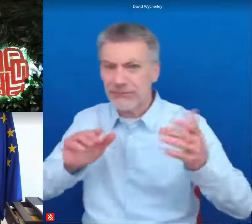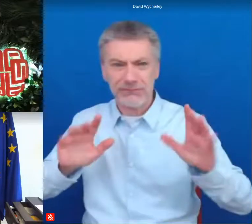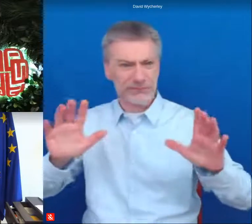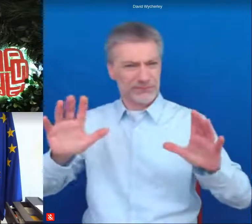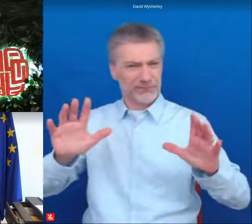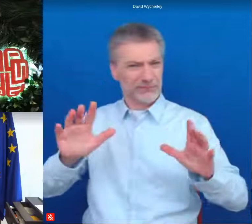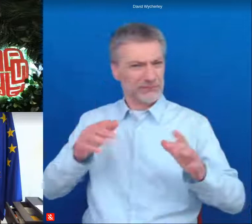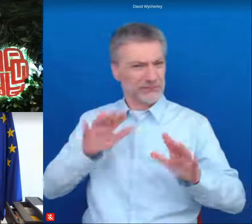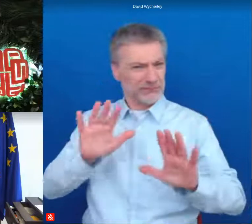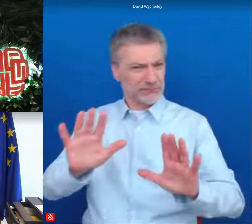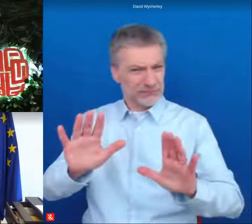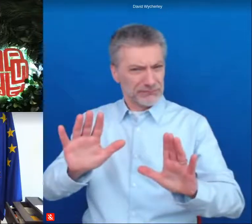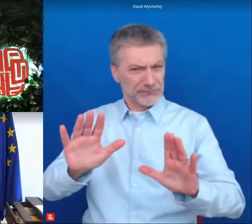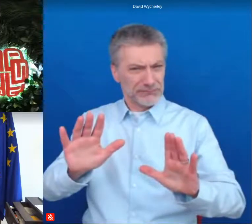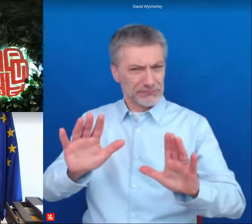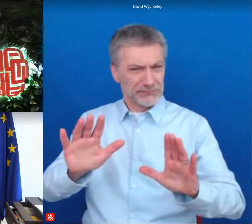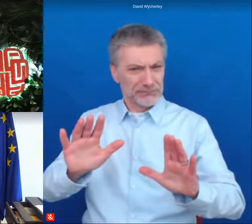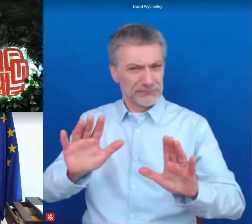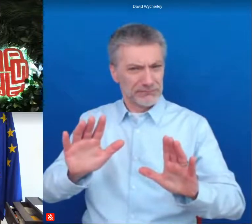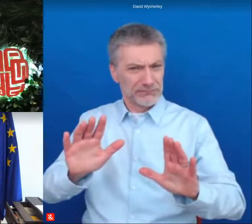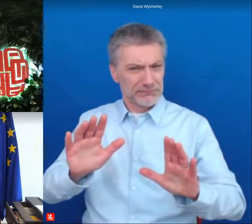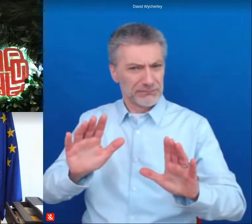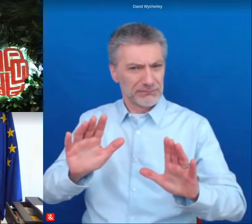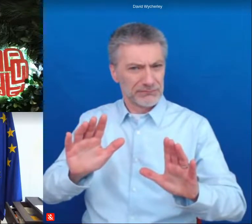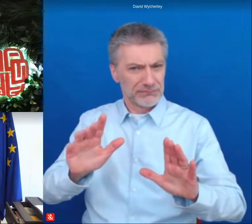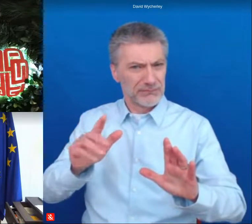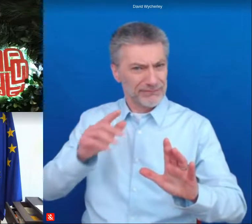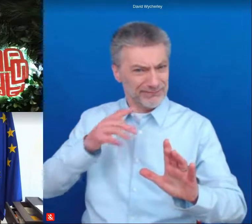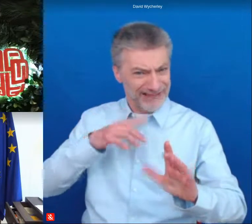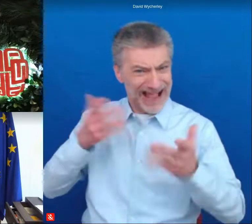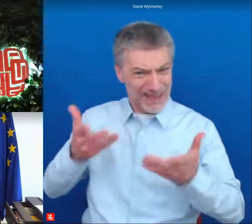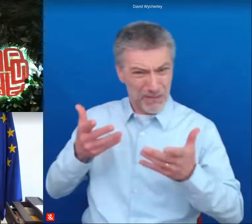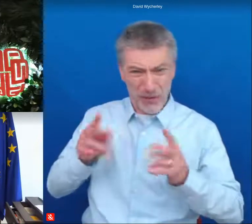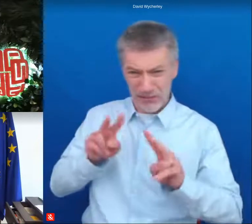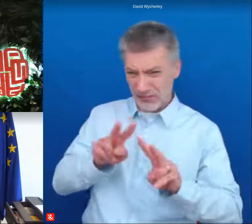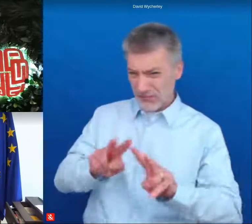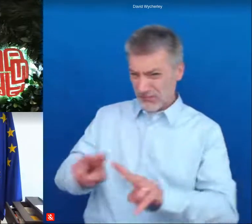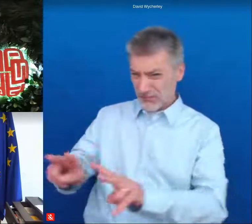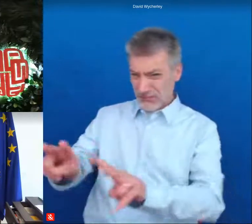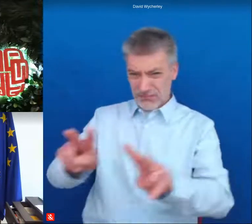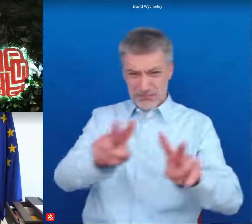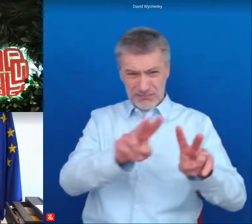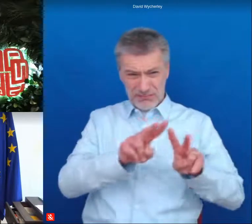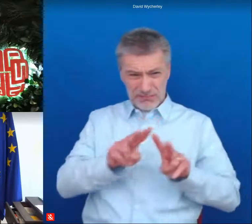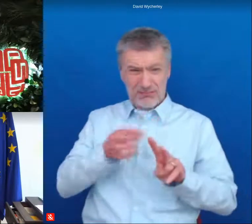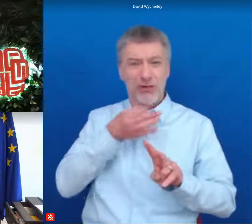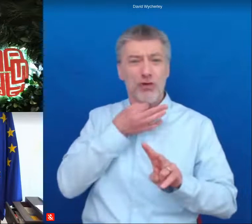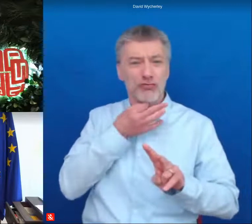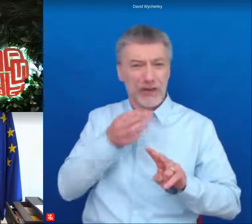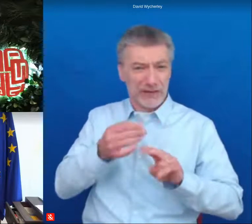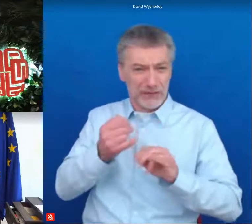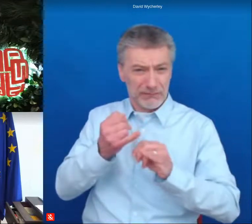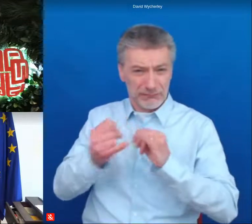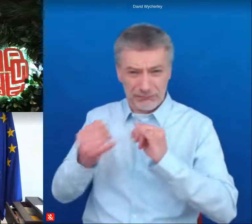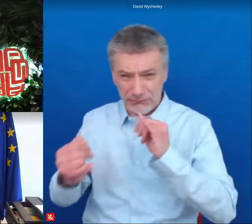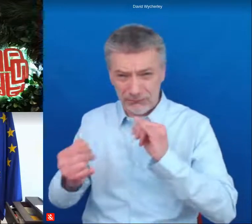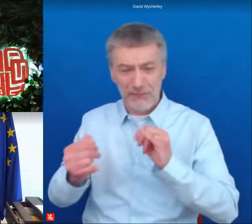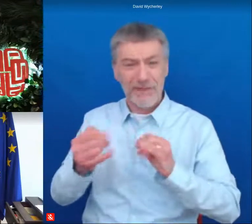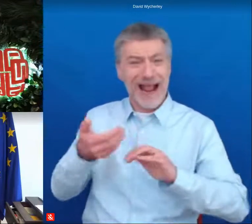would rather say they are definitely increasing the risks are increasing and we must face them